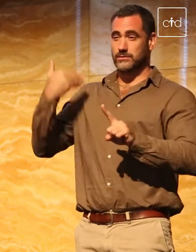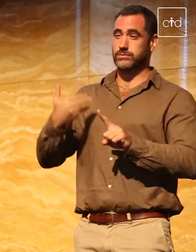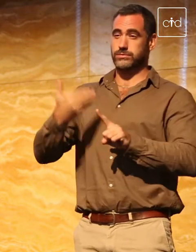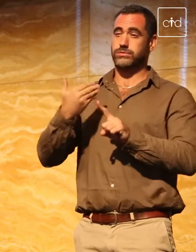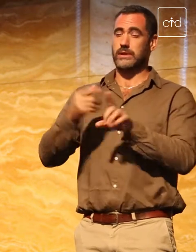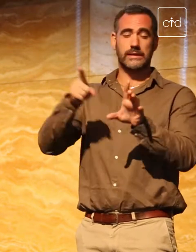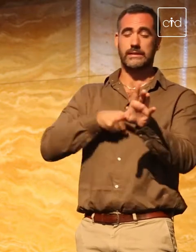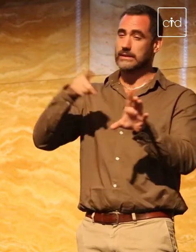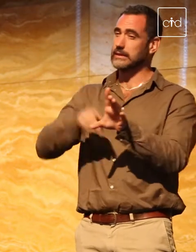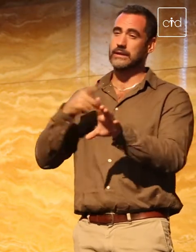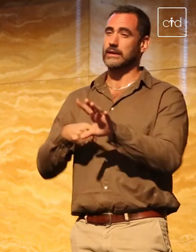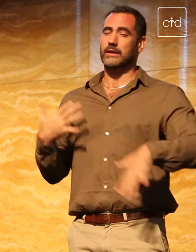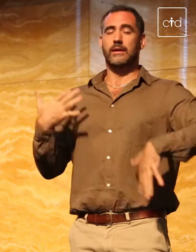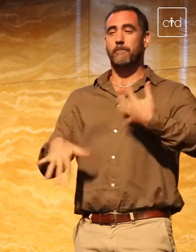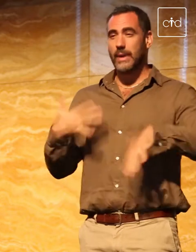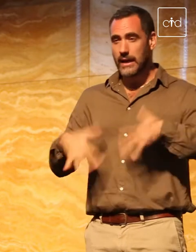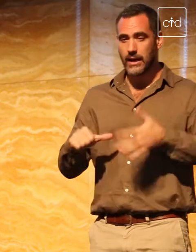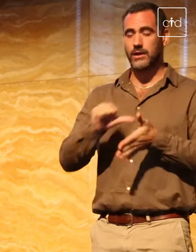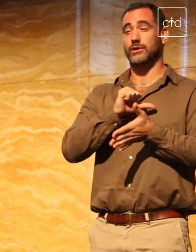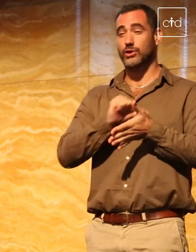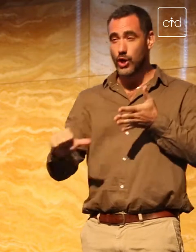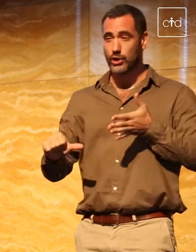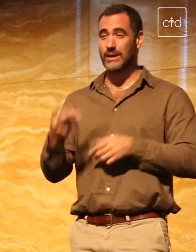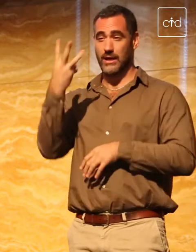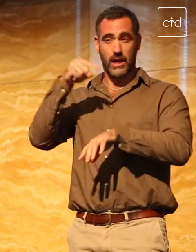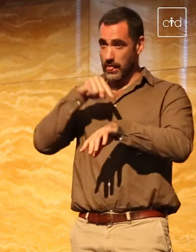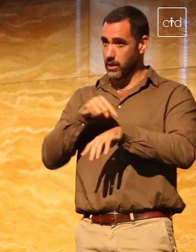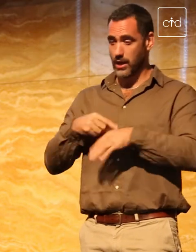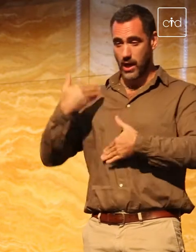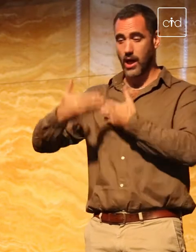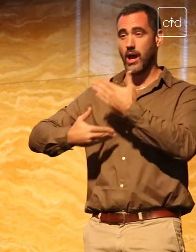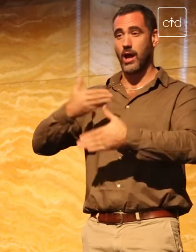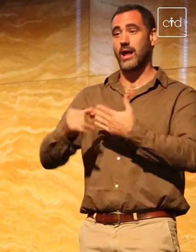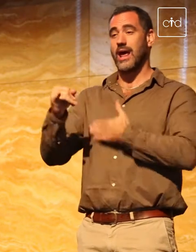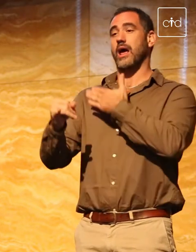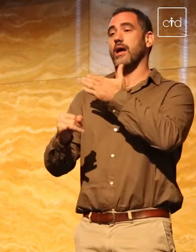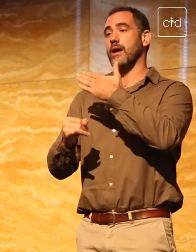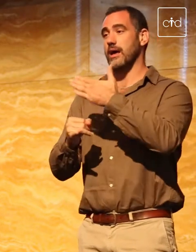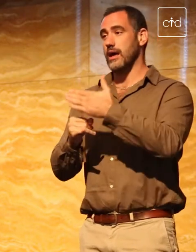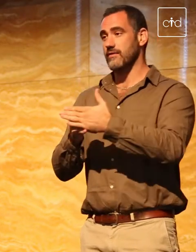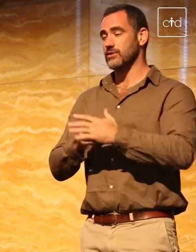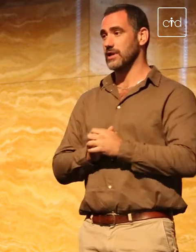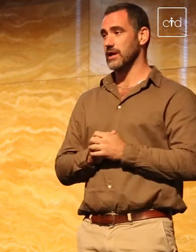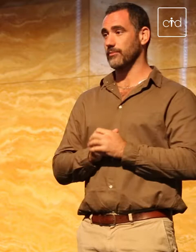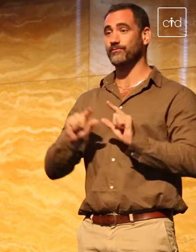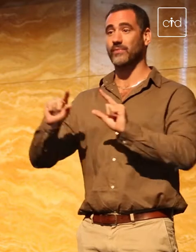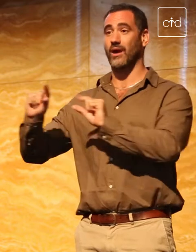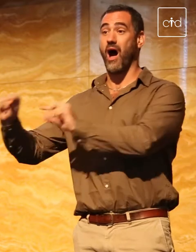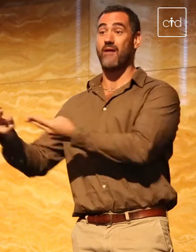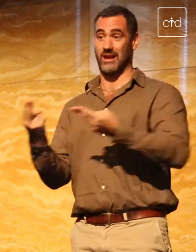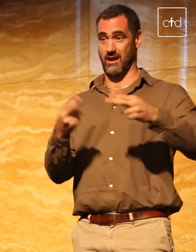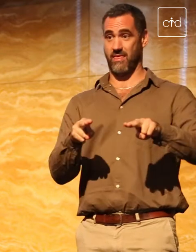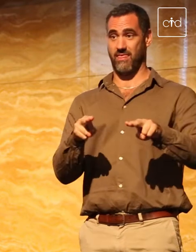separate lots of surgery. She was eventually, post her death, diagnosed